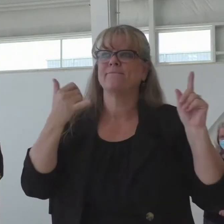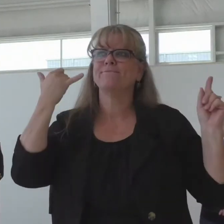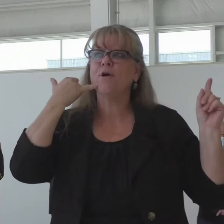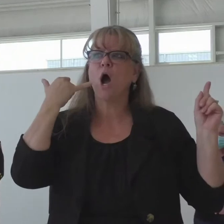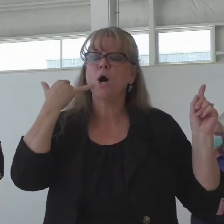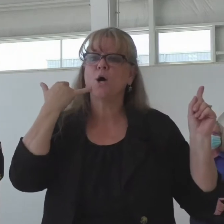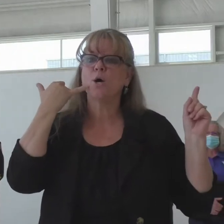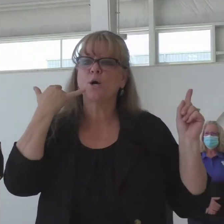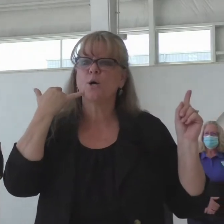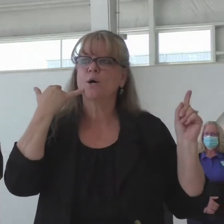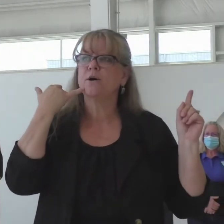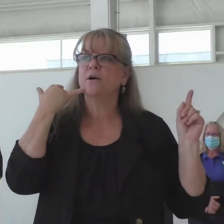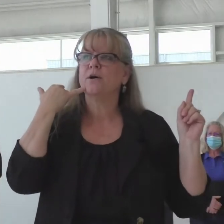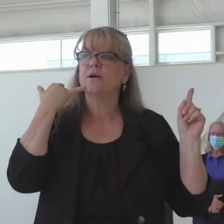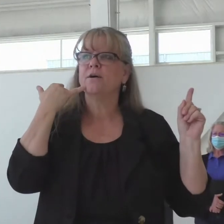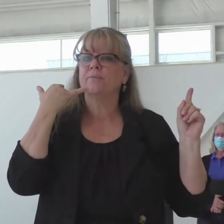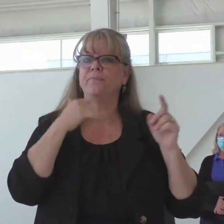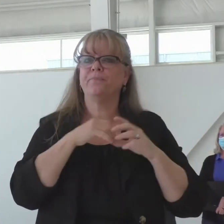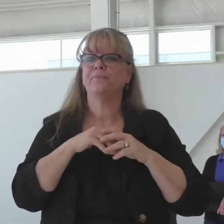I have a question.